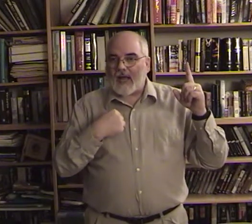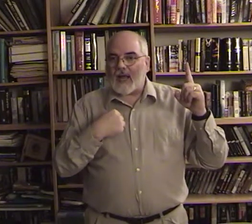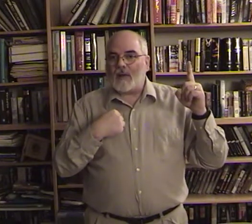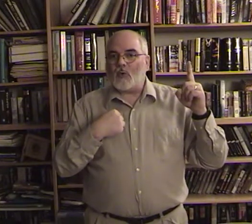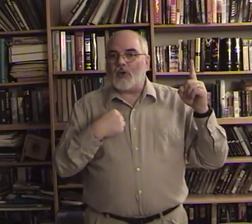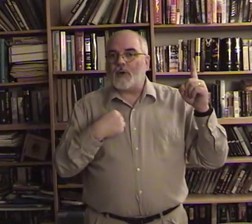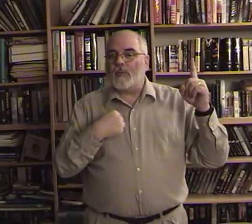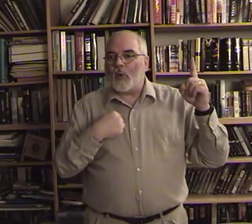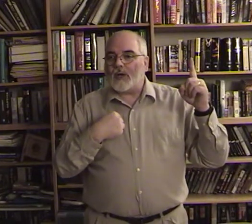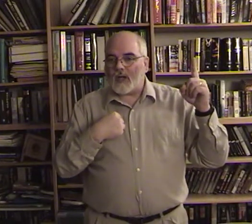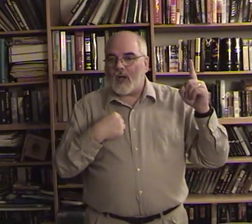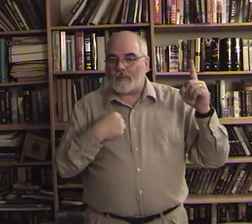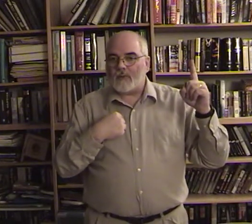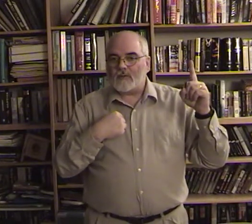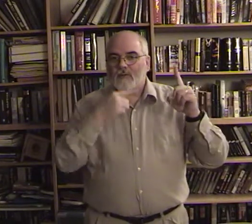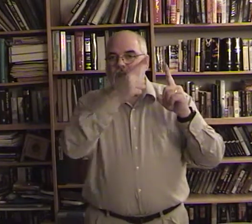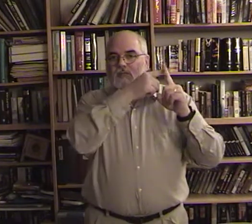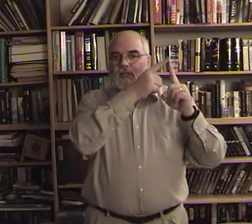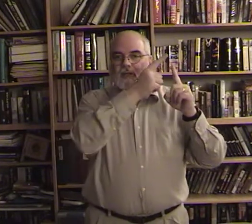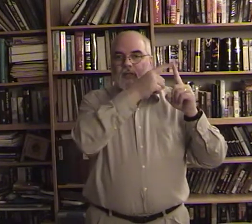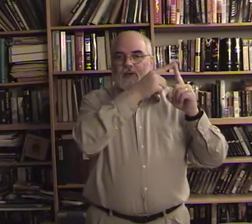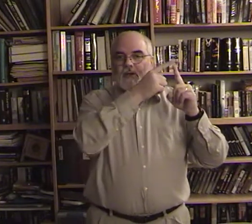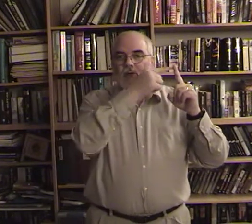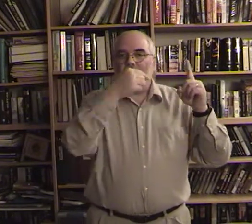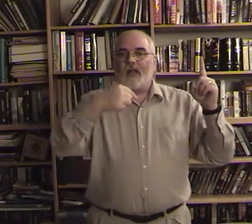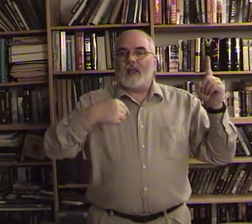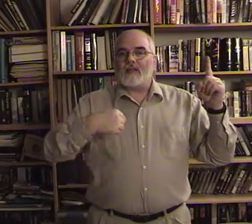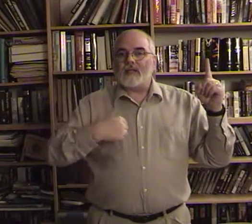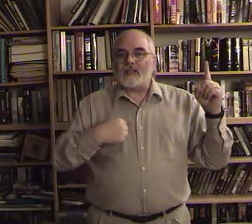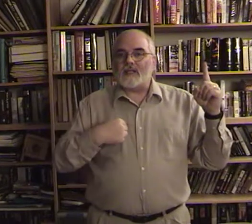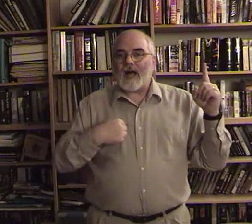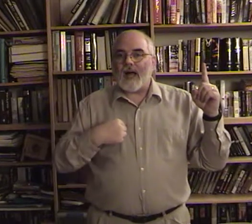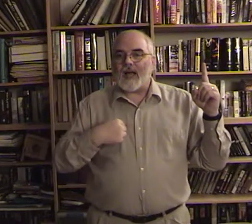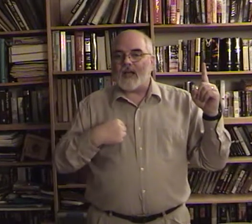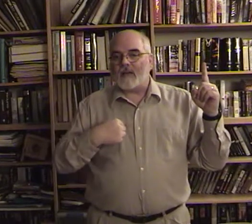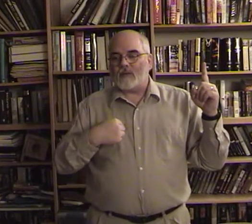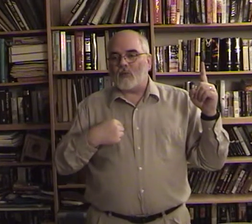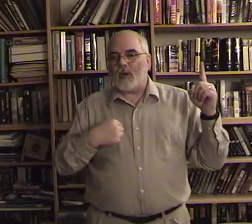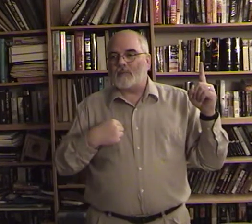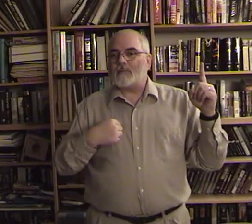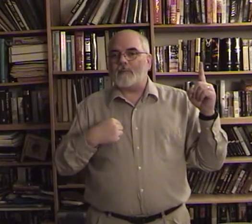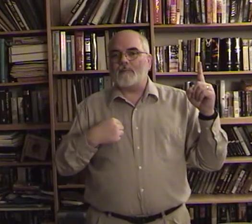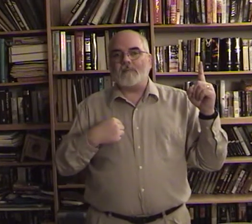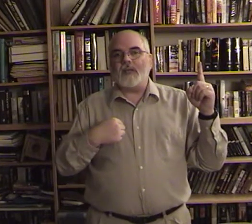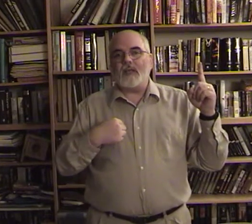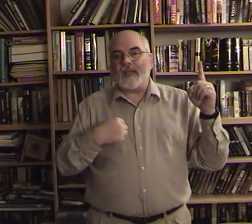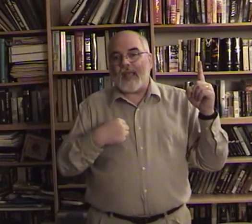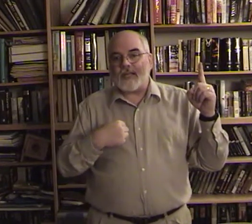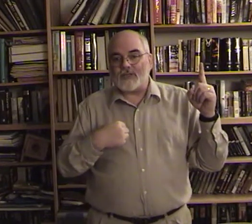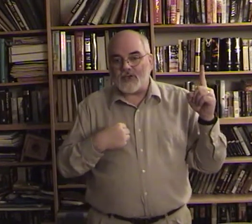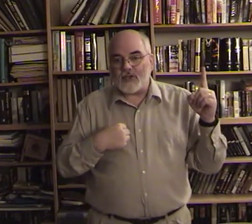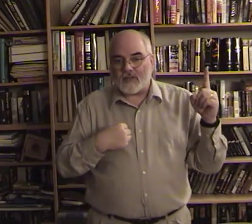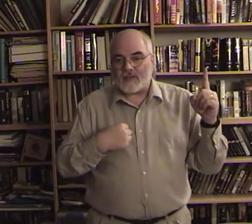i'm going to point up see this hand here this is i when i'm speaking as jesus